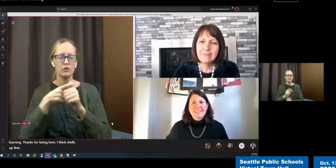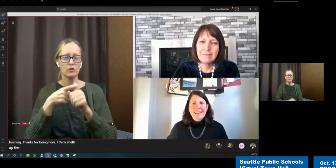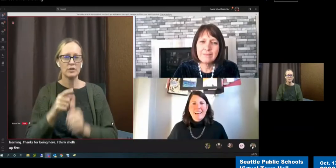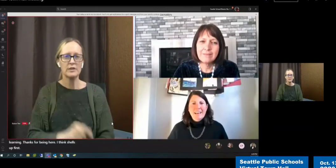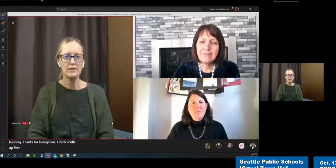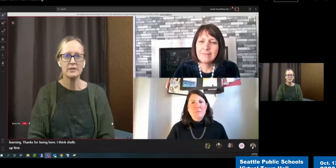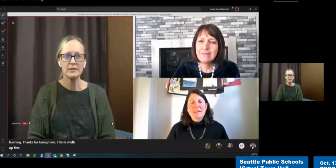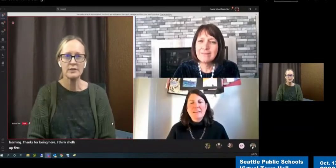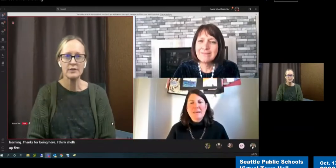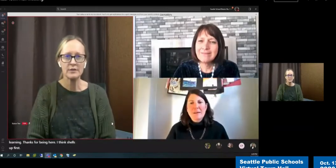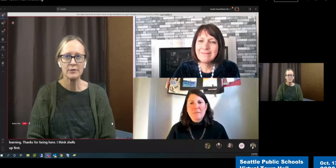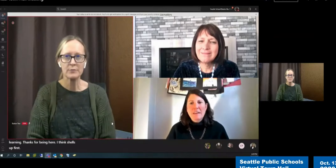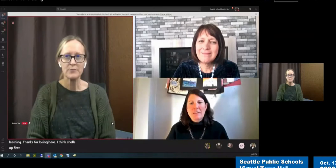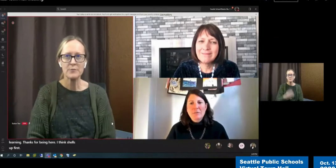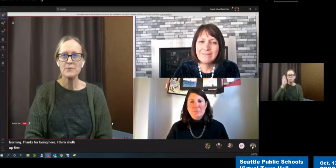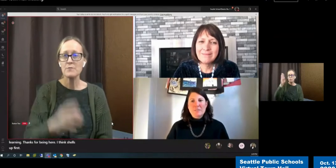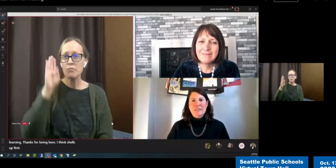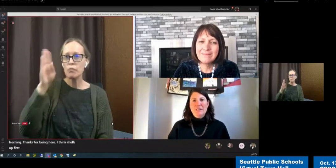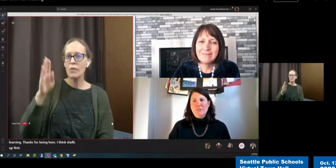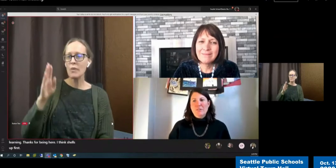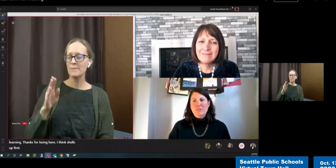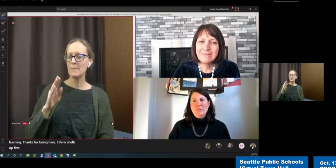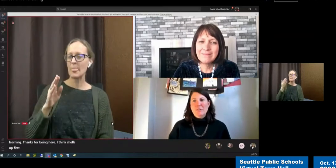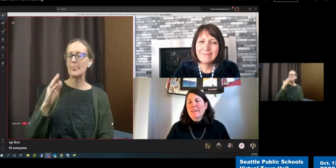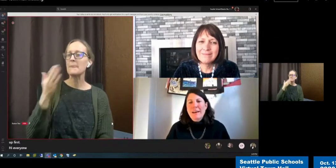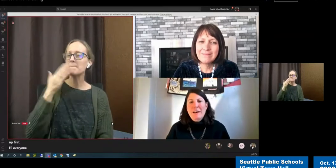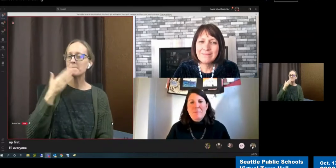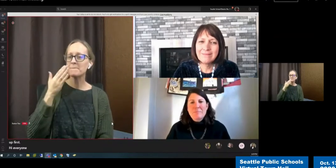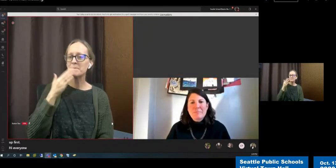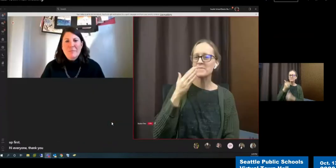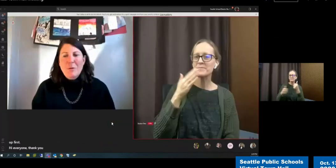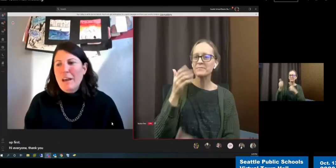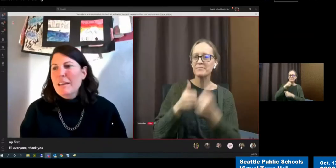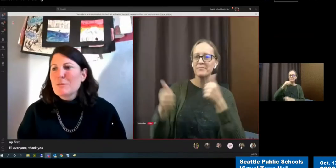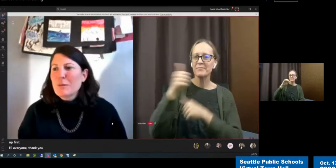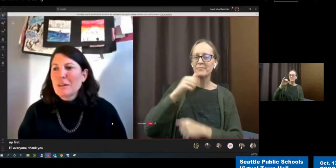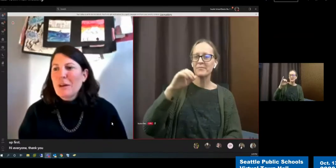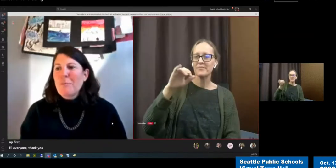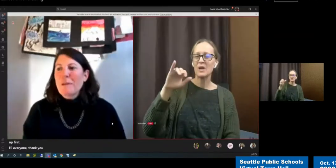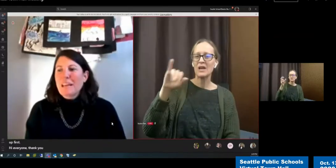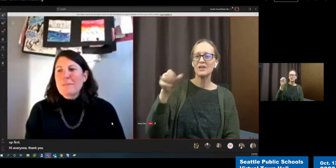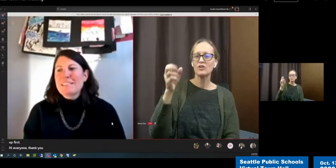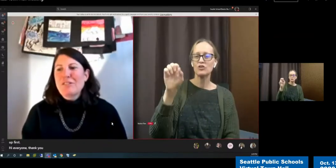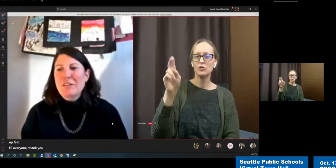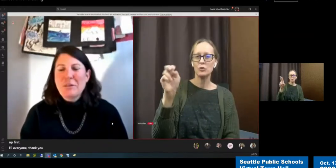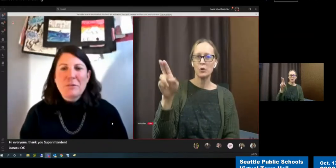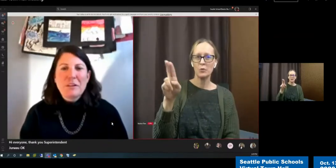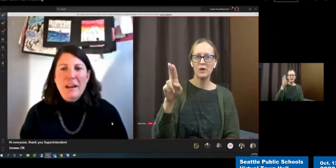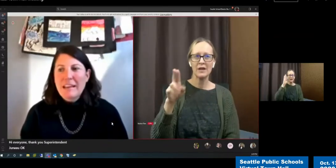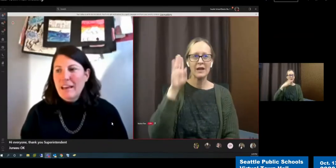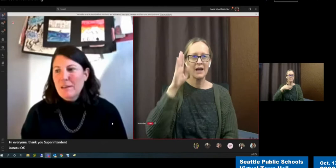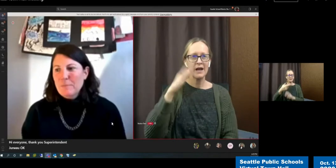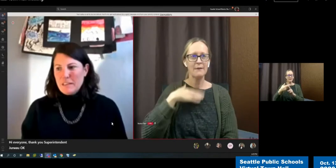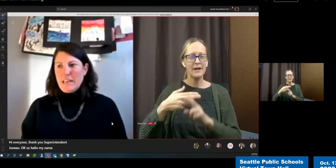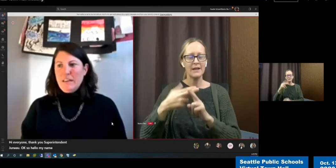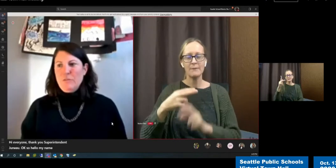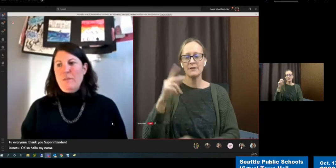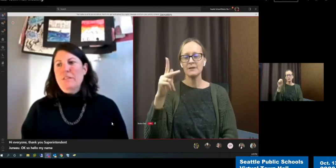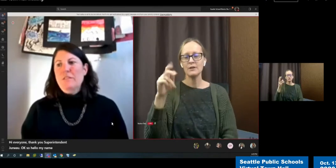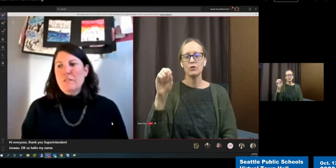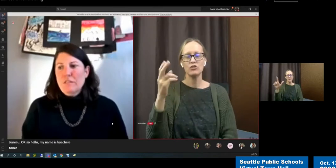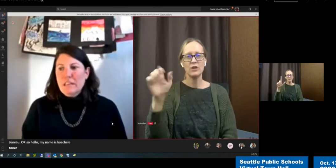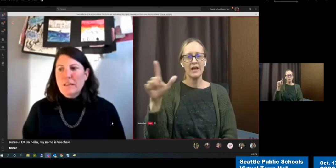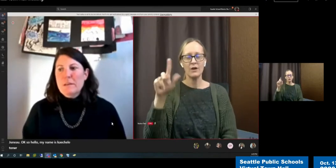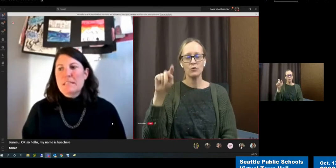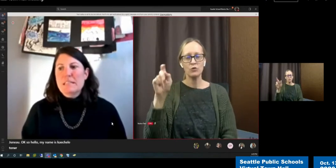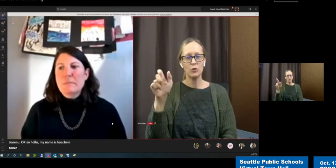Hi, everyone. Thank you, Superintendent Juneau. Okay, so hello. My name is Cashel Toner and I am the Executive Director